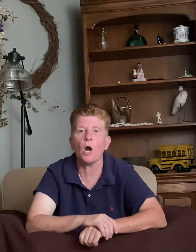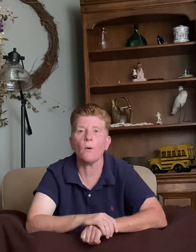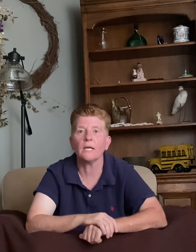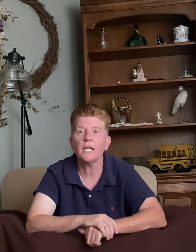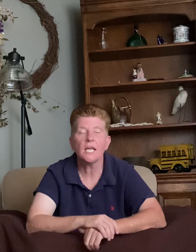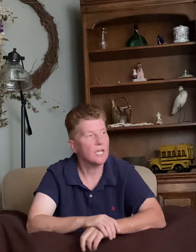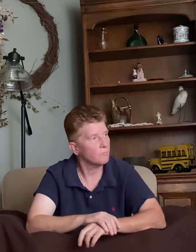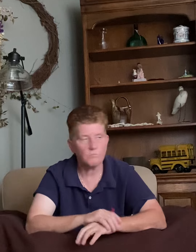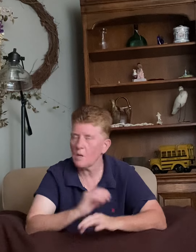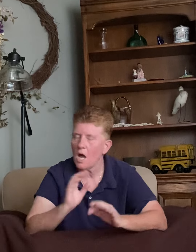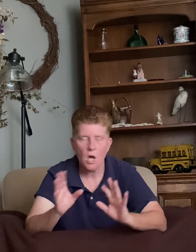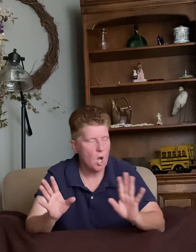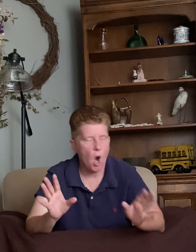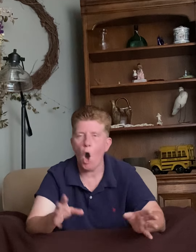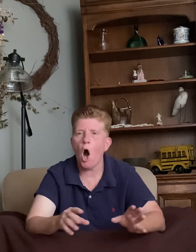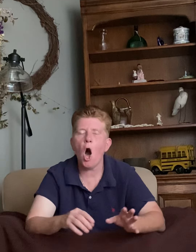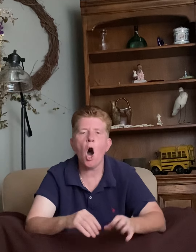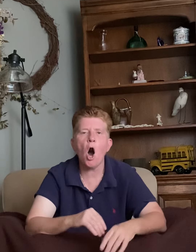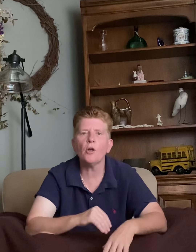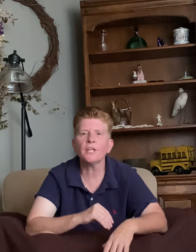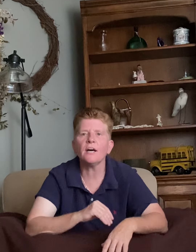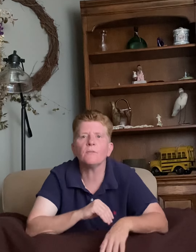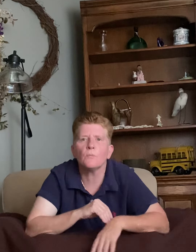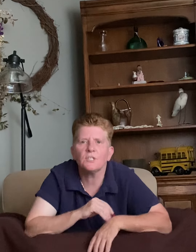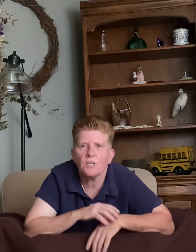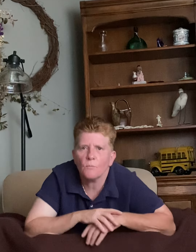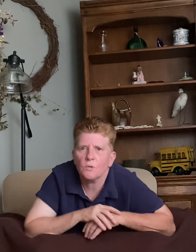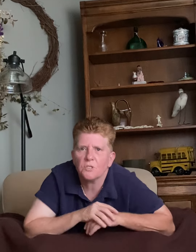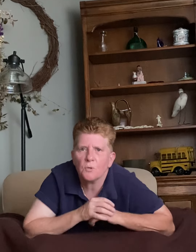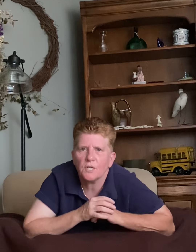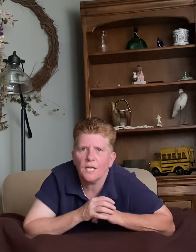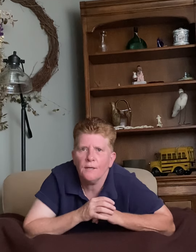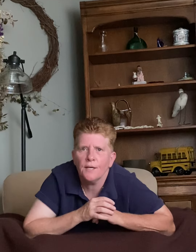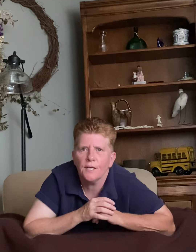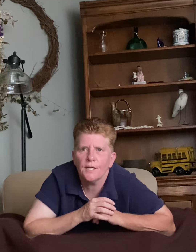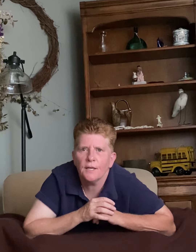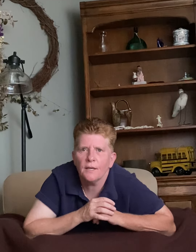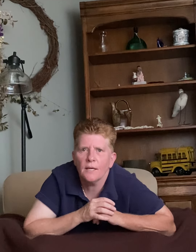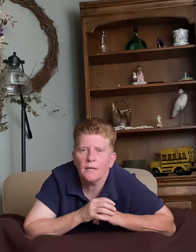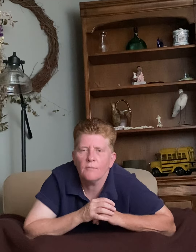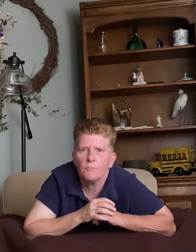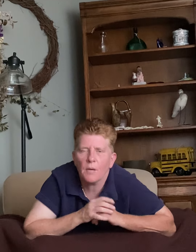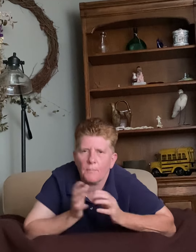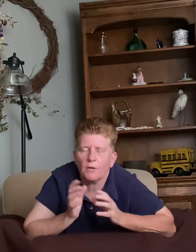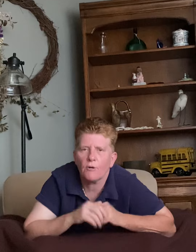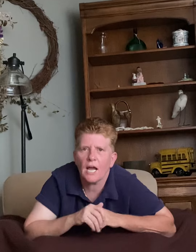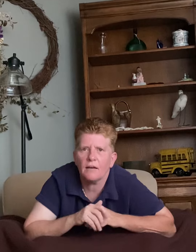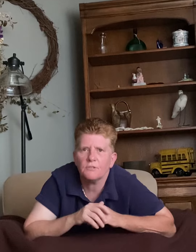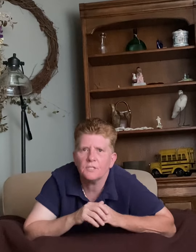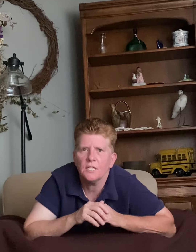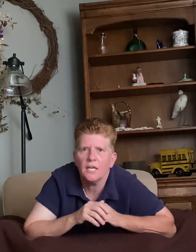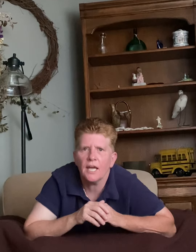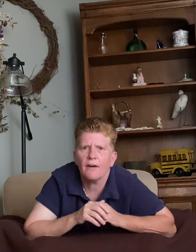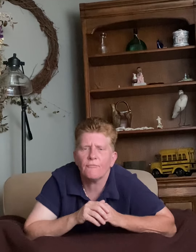gone. All the, what is it, what's the word again? Paper crafts? Paper crafts, ephemera.